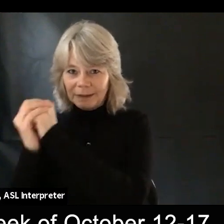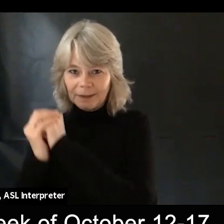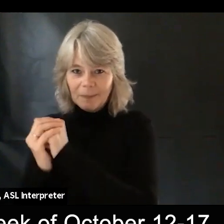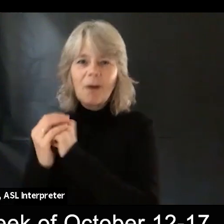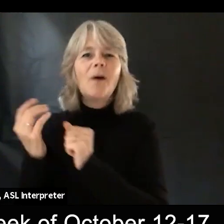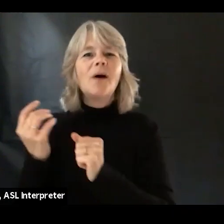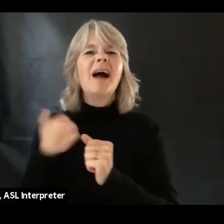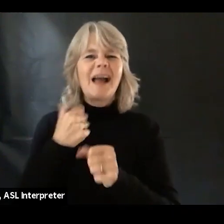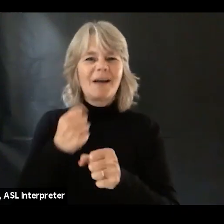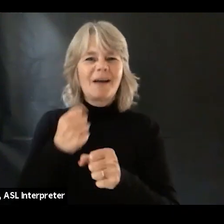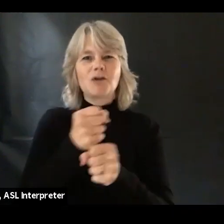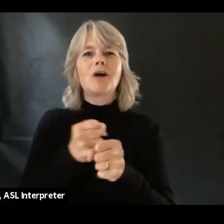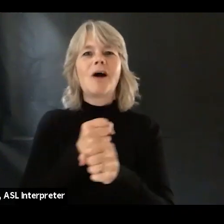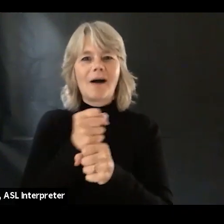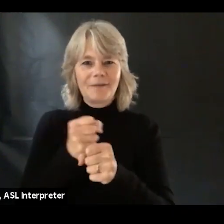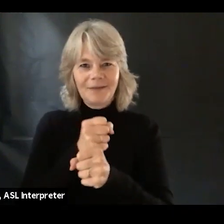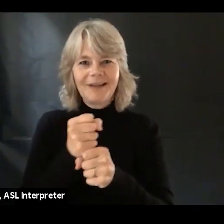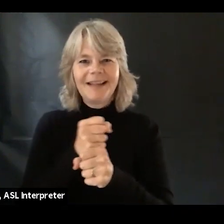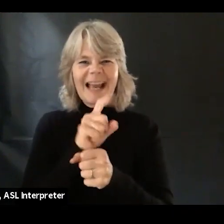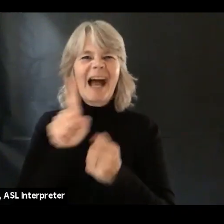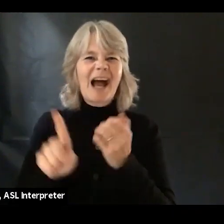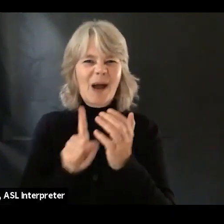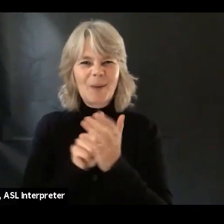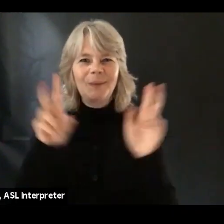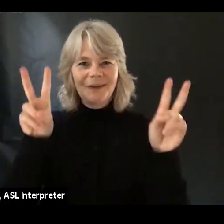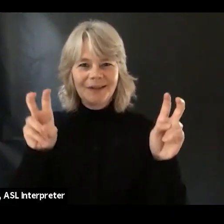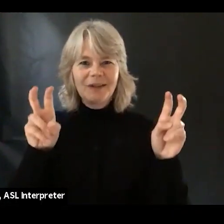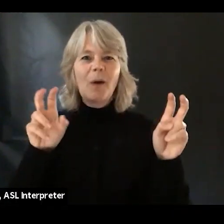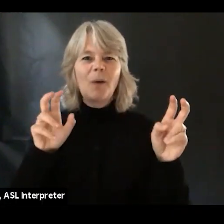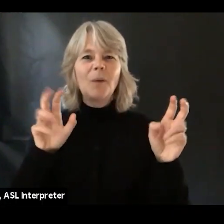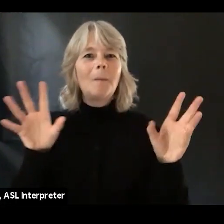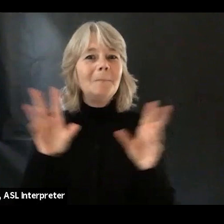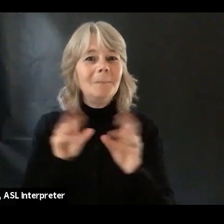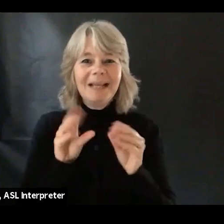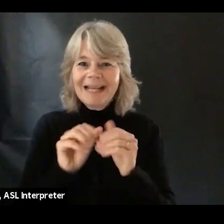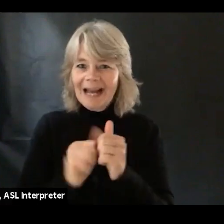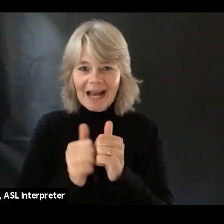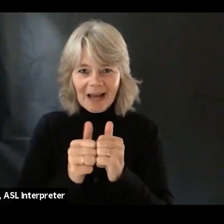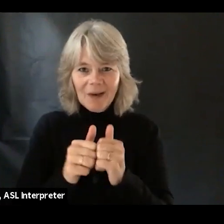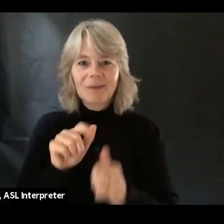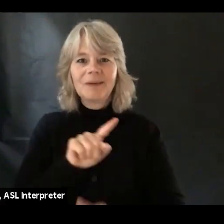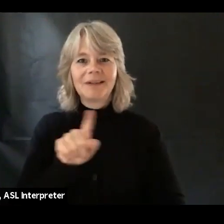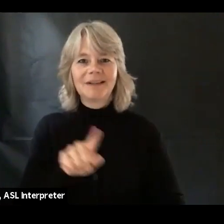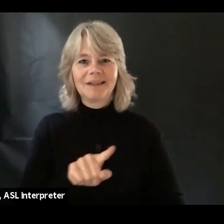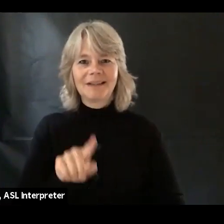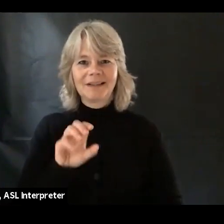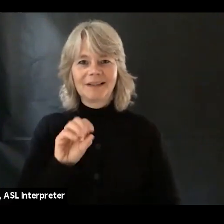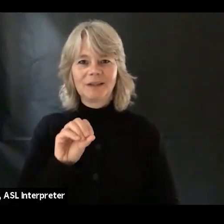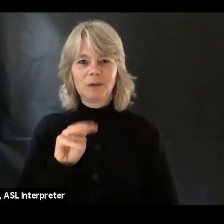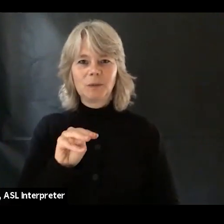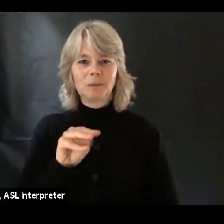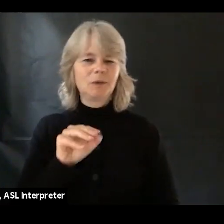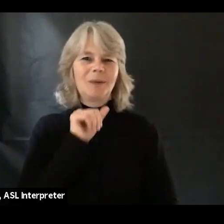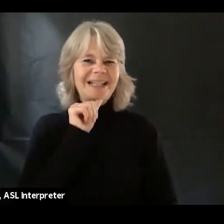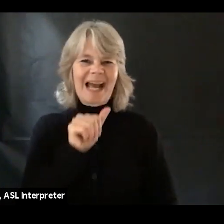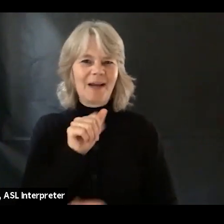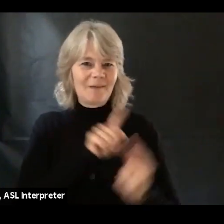coffee hour. And it is on Zoom. So it's not in person. It's on Zoom. But